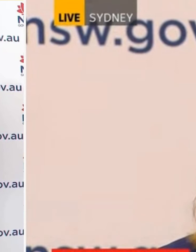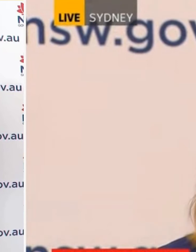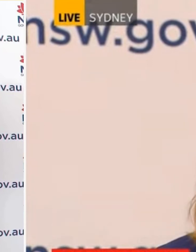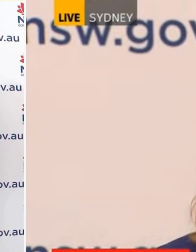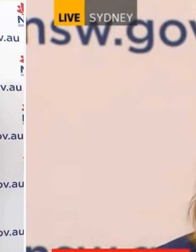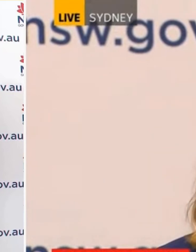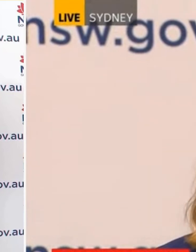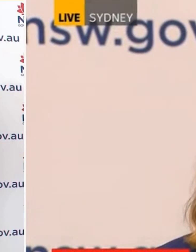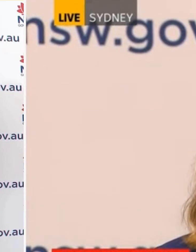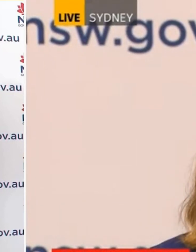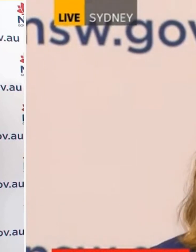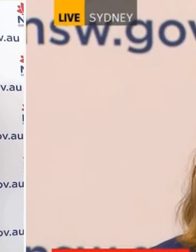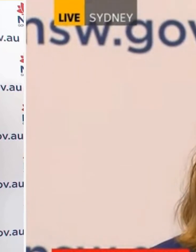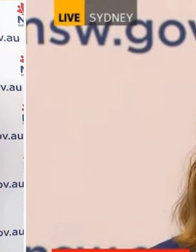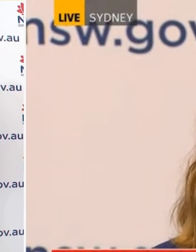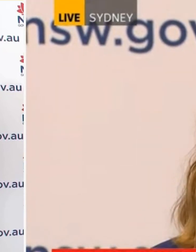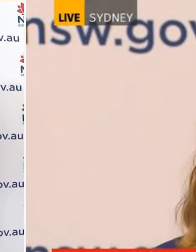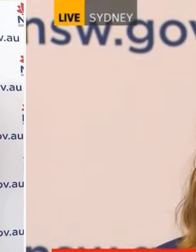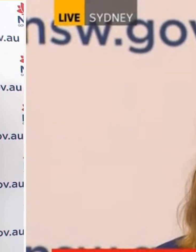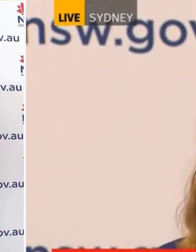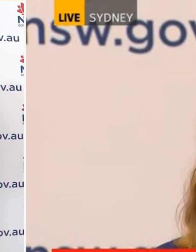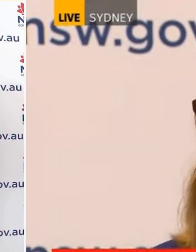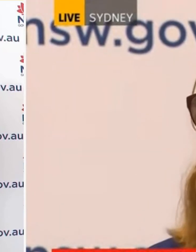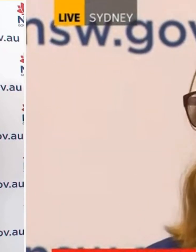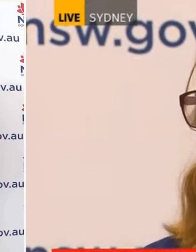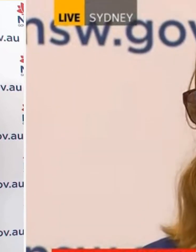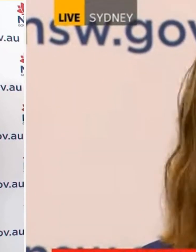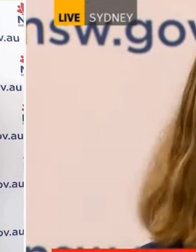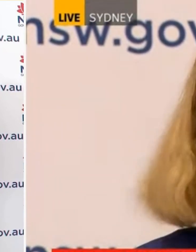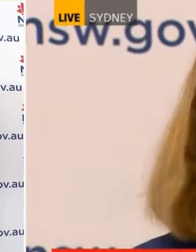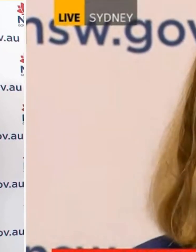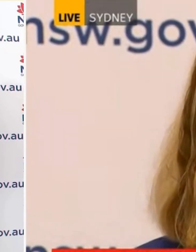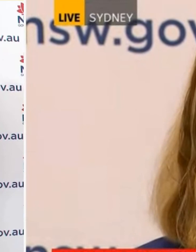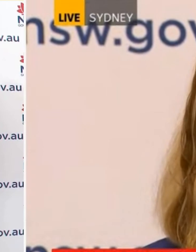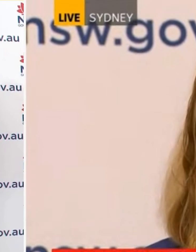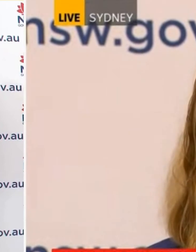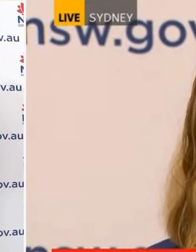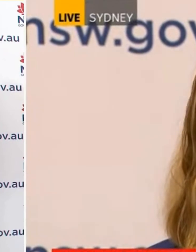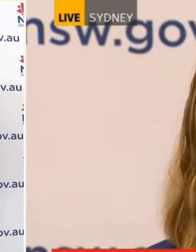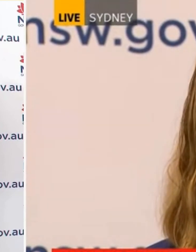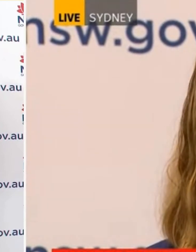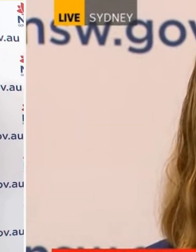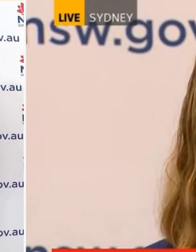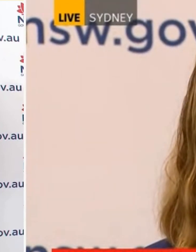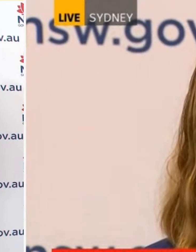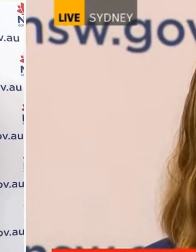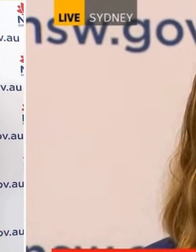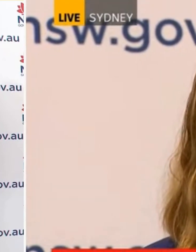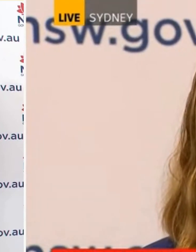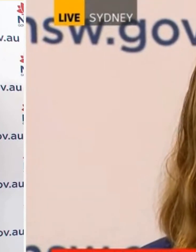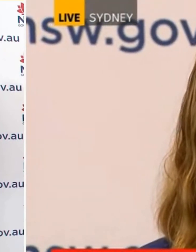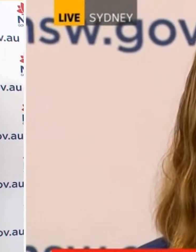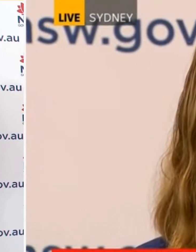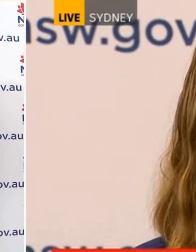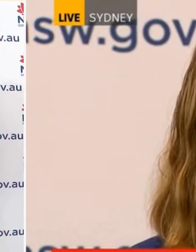Important That Everyone Sees Themselves As Under Threat From COVID It Makes Sense To Have